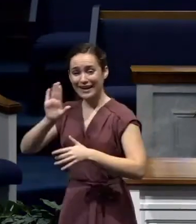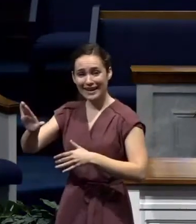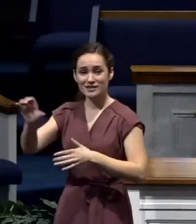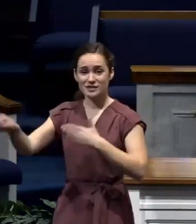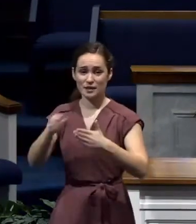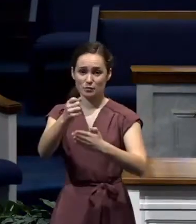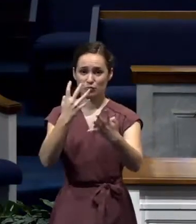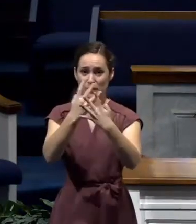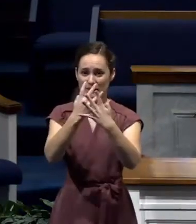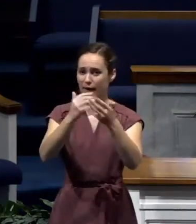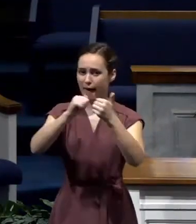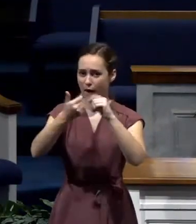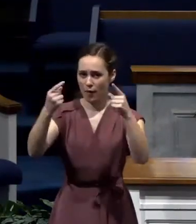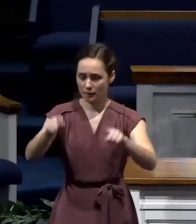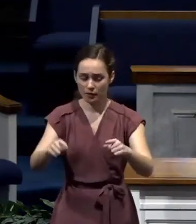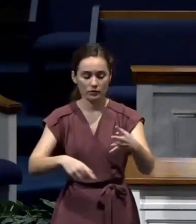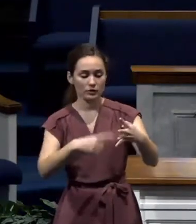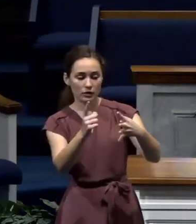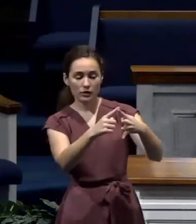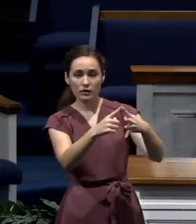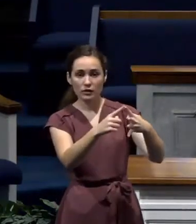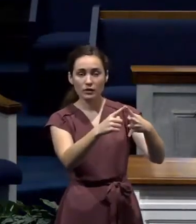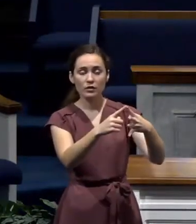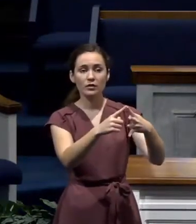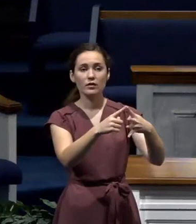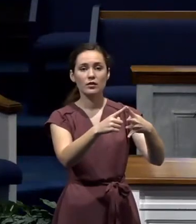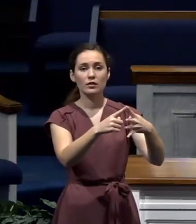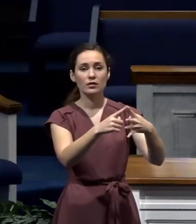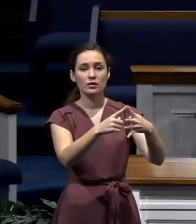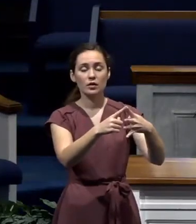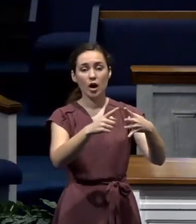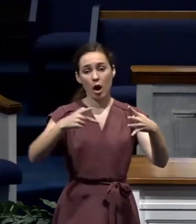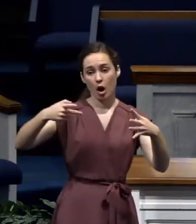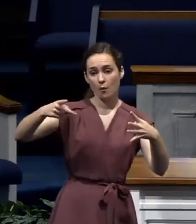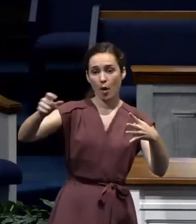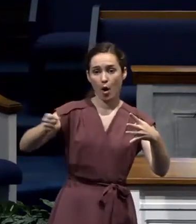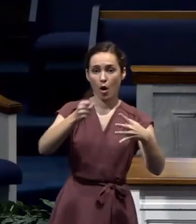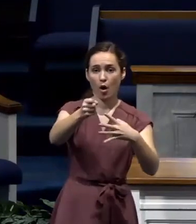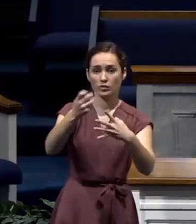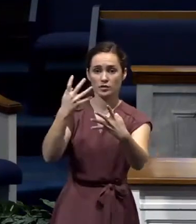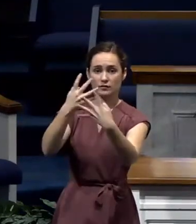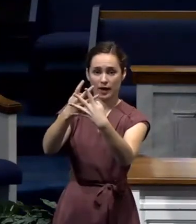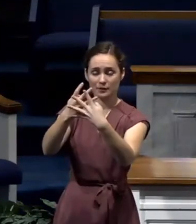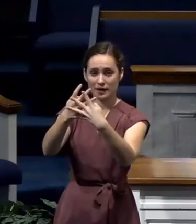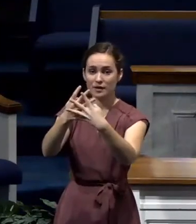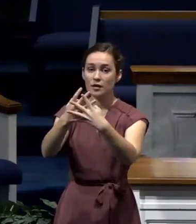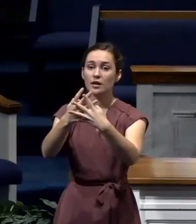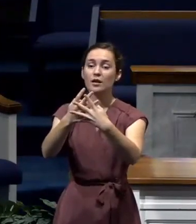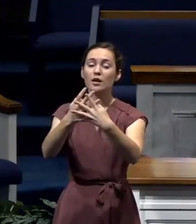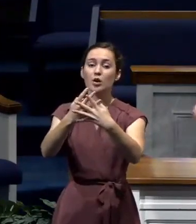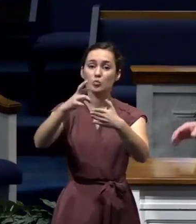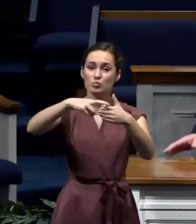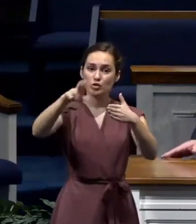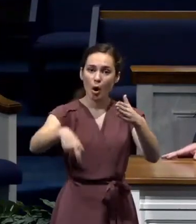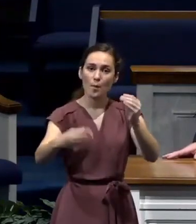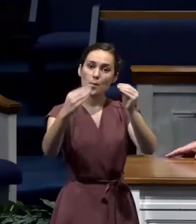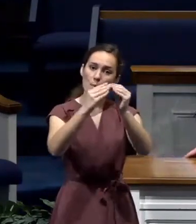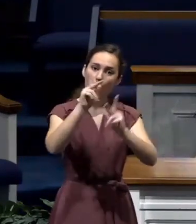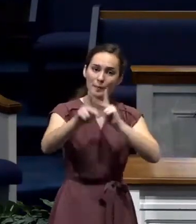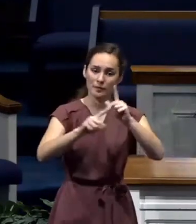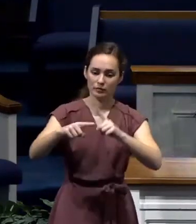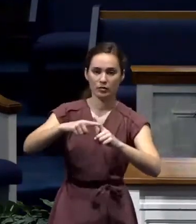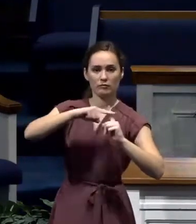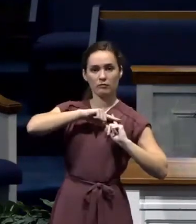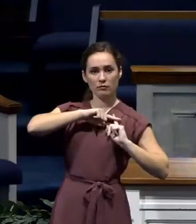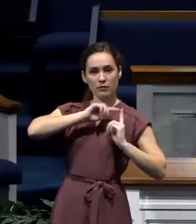circumstance. Here's number one. First of all, Paul's confinement was number one, producing conversions. Look at verse number 12 of Philippians